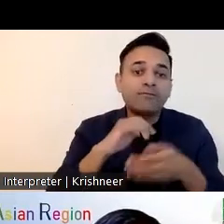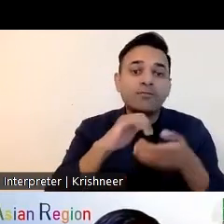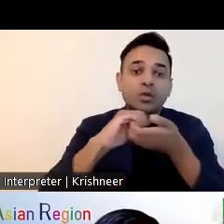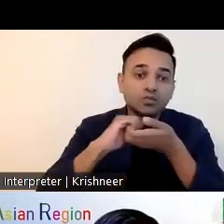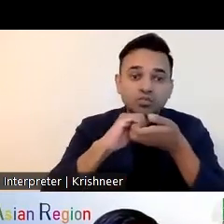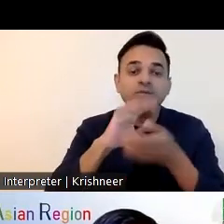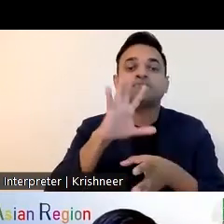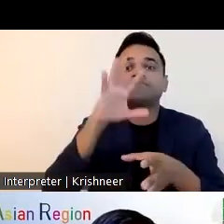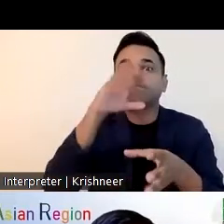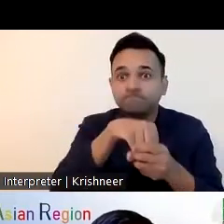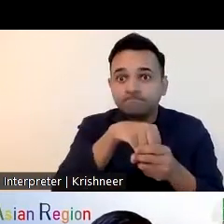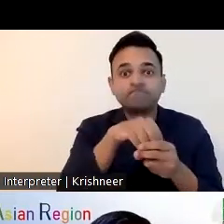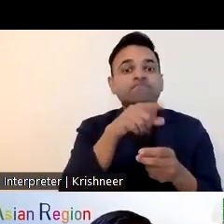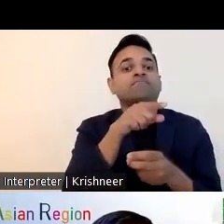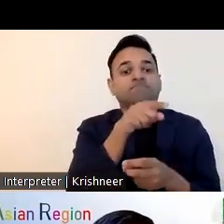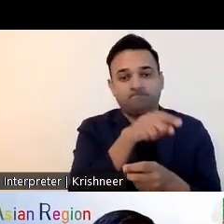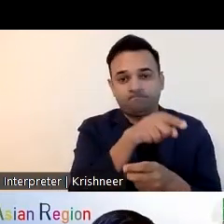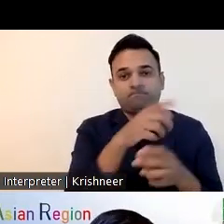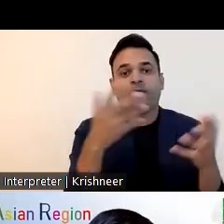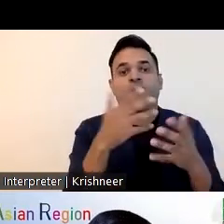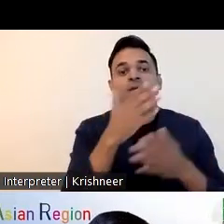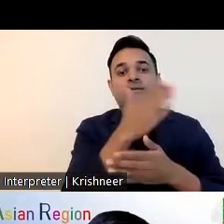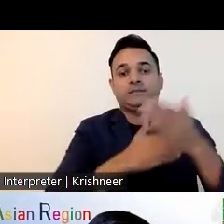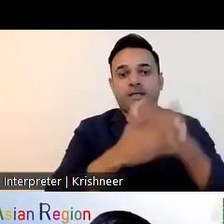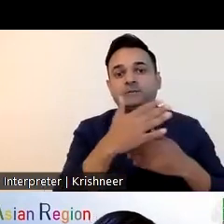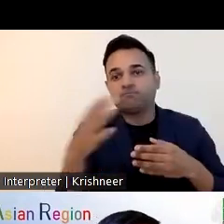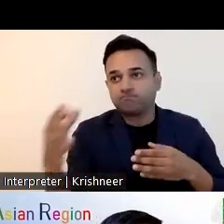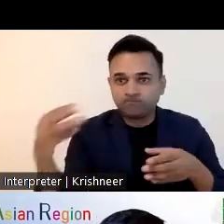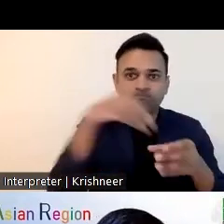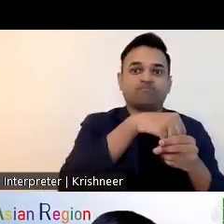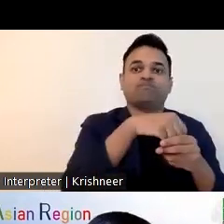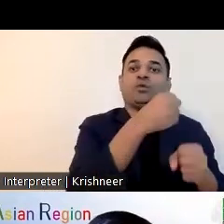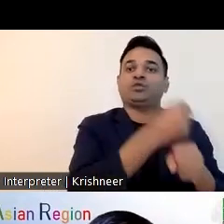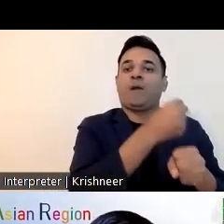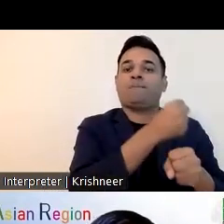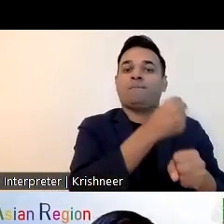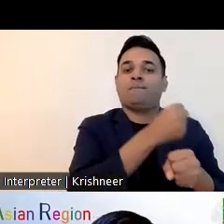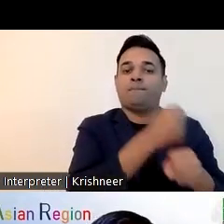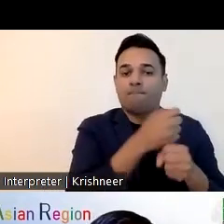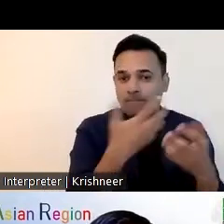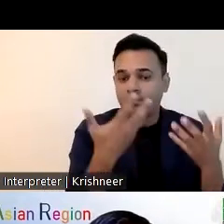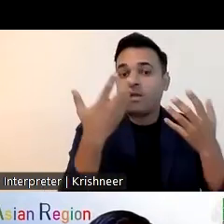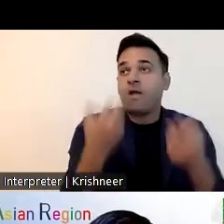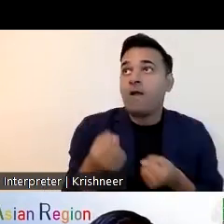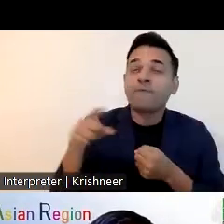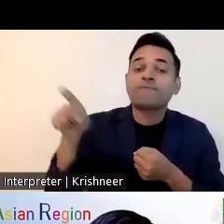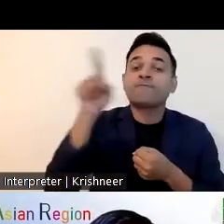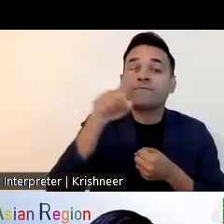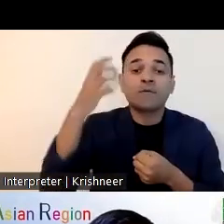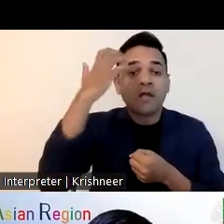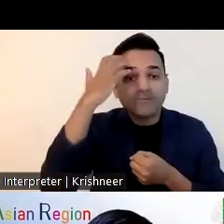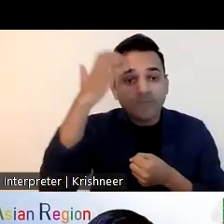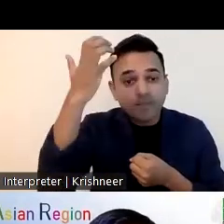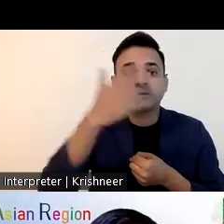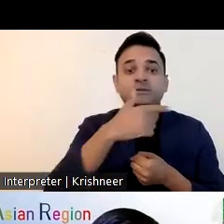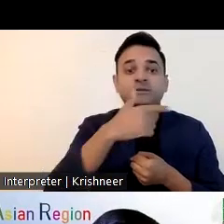and they have also been distributing boxes uh for the uh vocational training as it is providing seed funding to initiate some